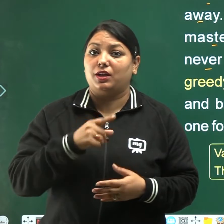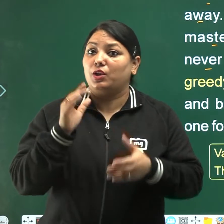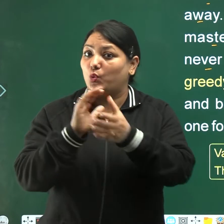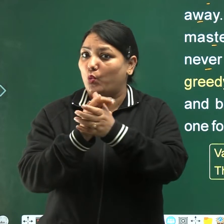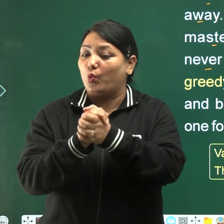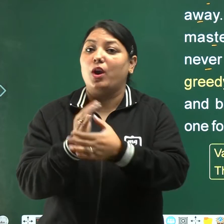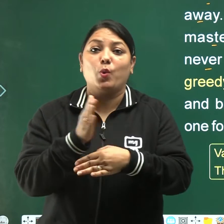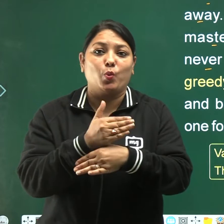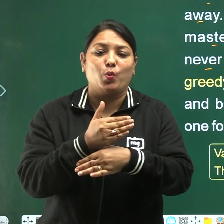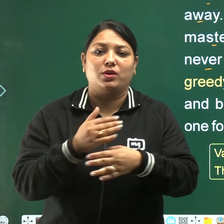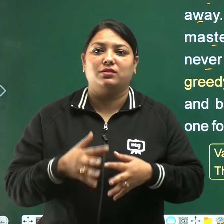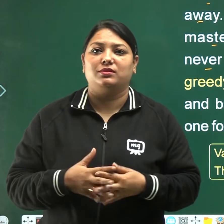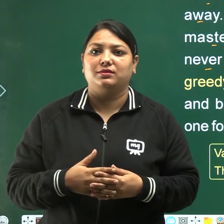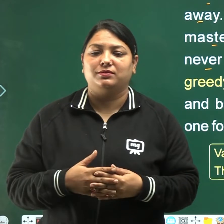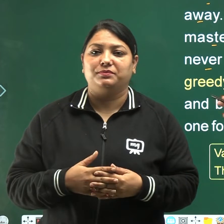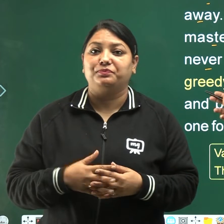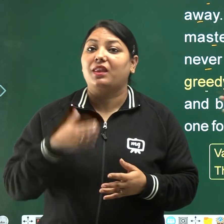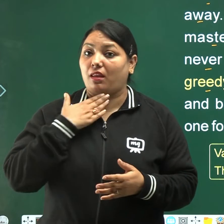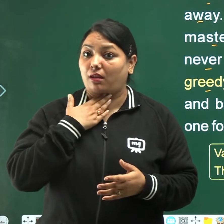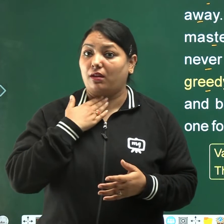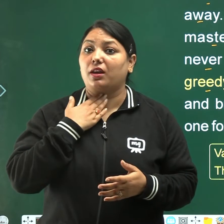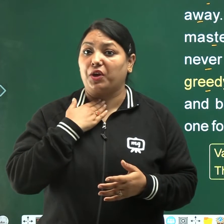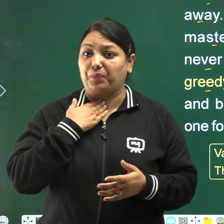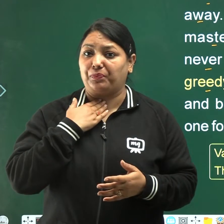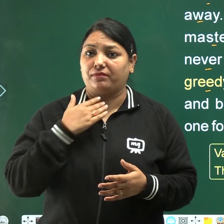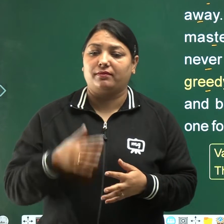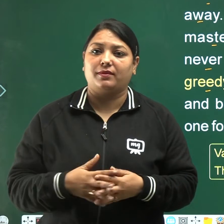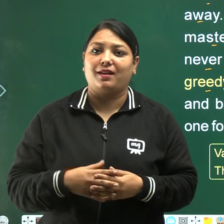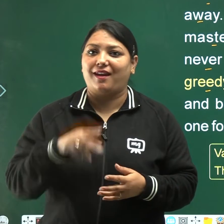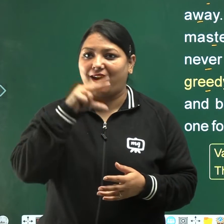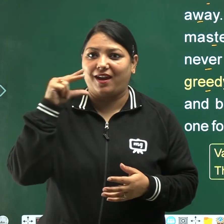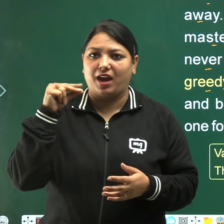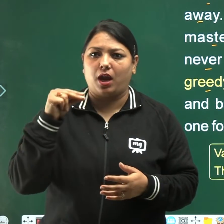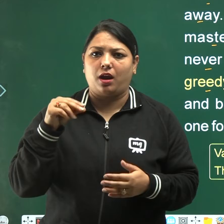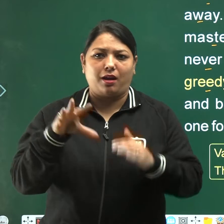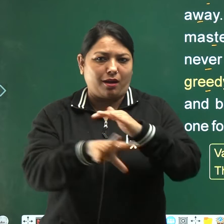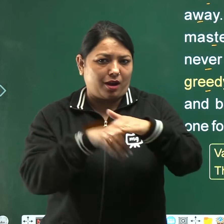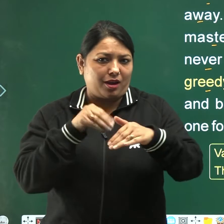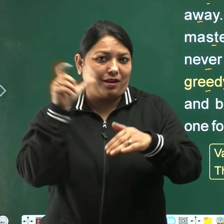greedy and thief.